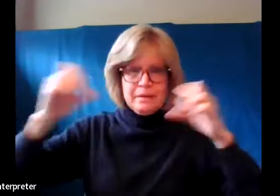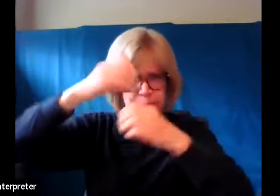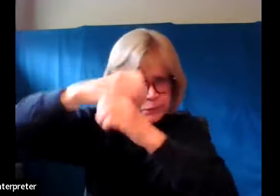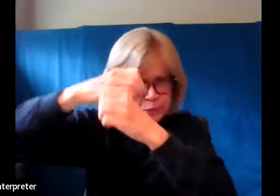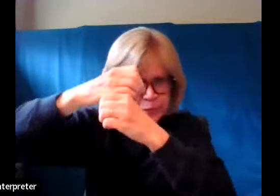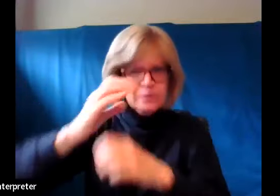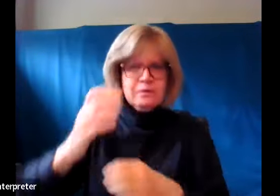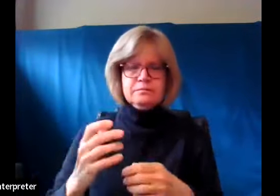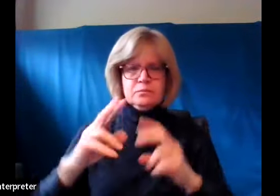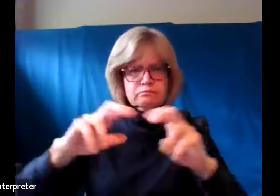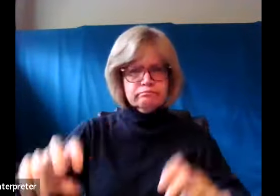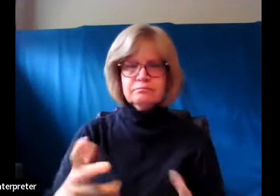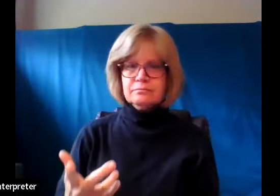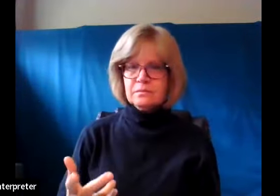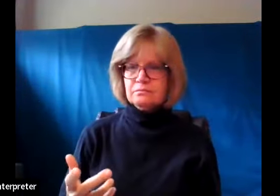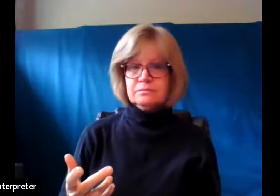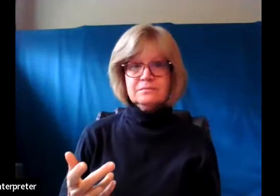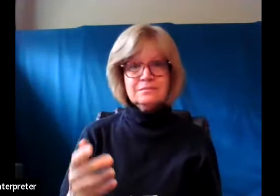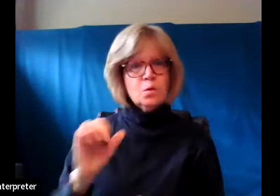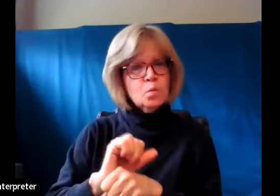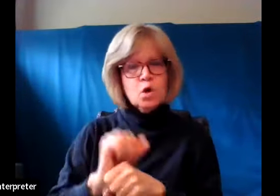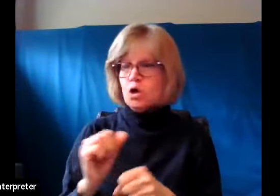So, you know, these opportunities happen.